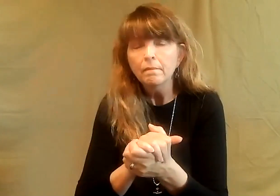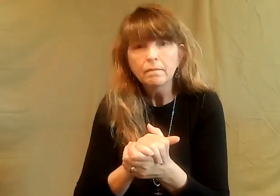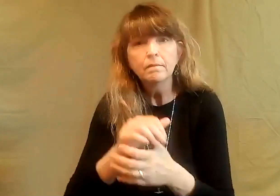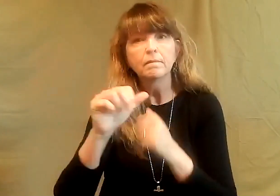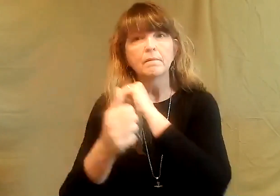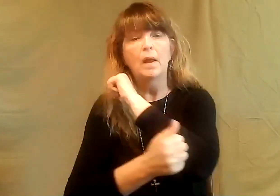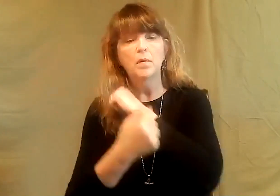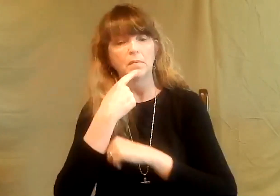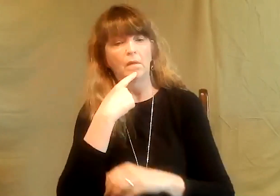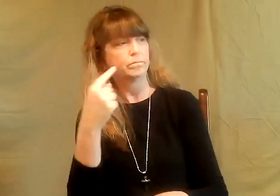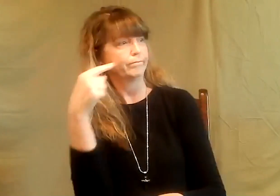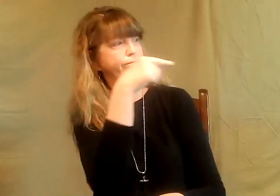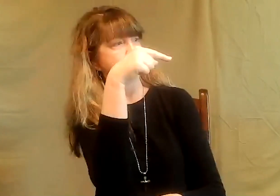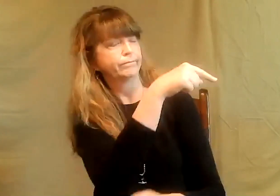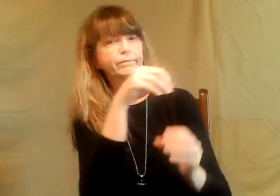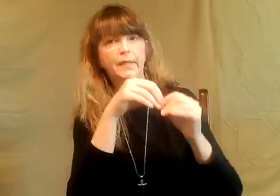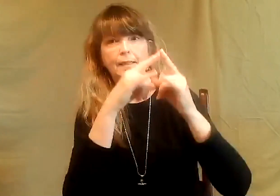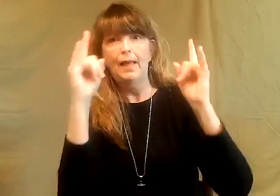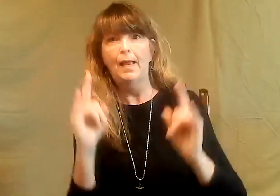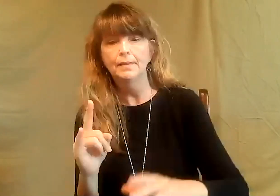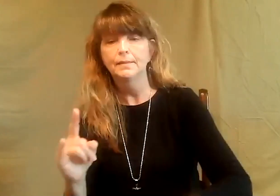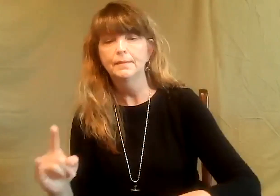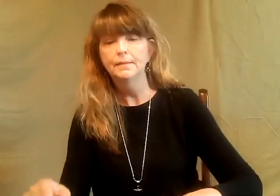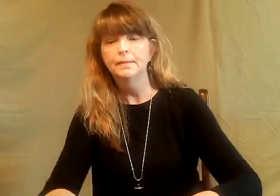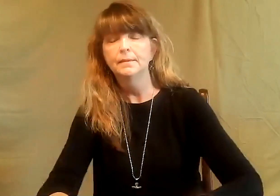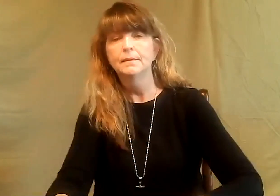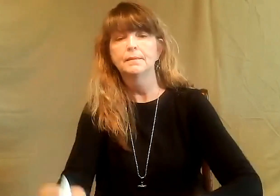and they came and asked where was your wife abraham said my wife is over there in the tent